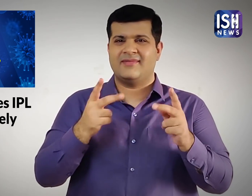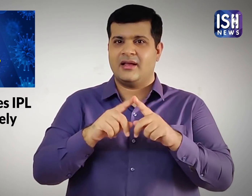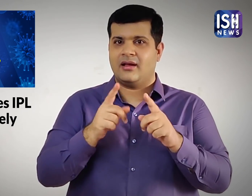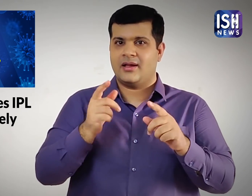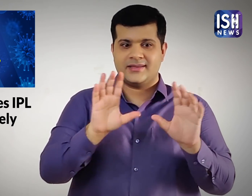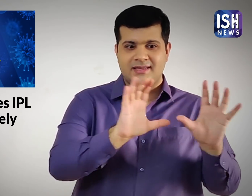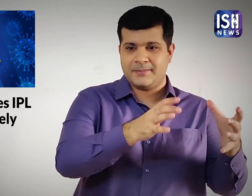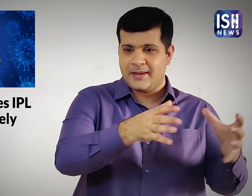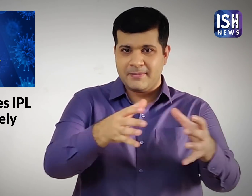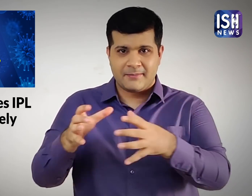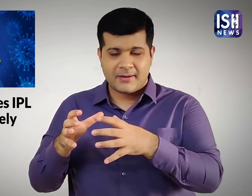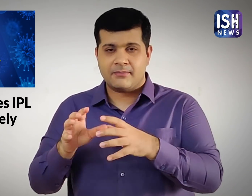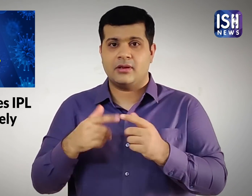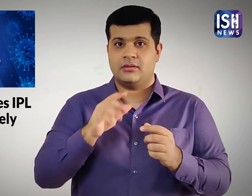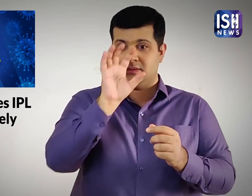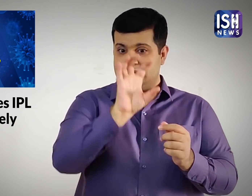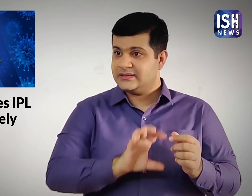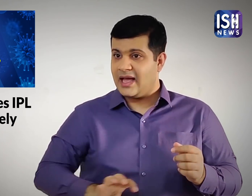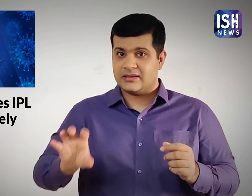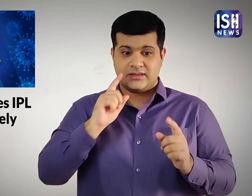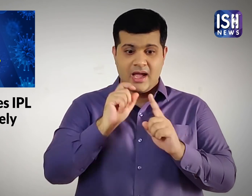franchises and state associations